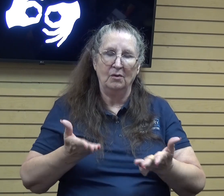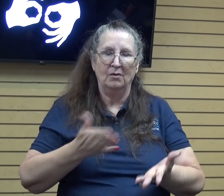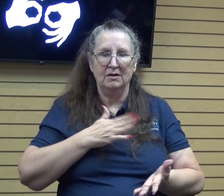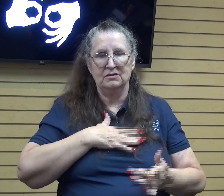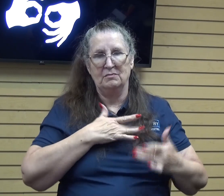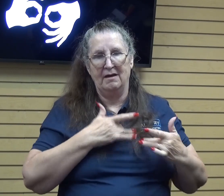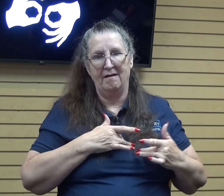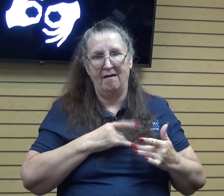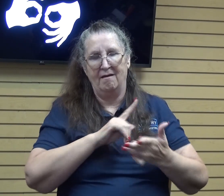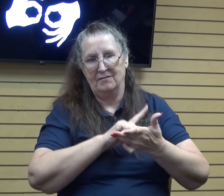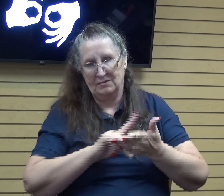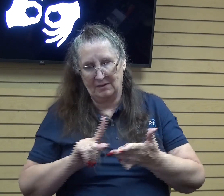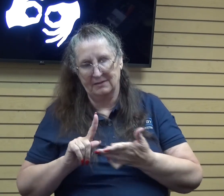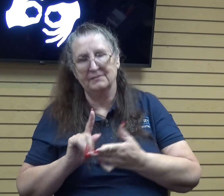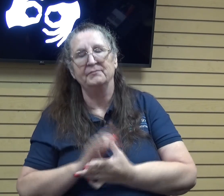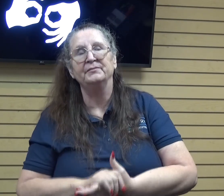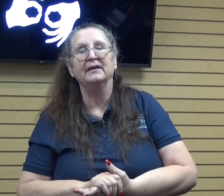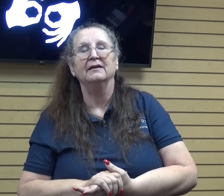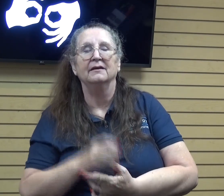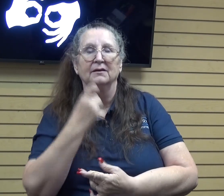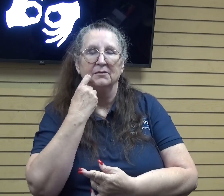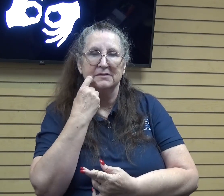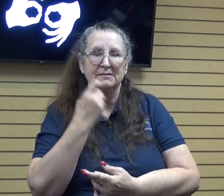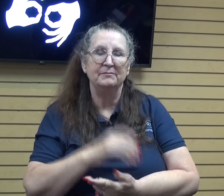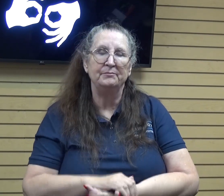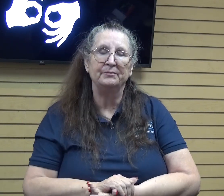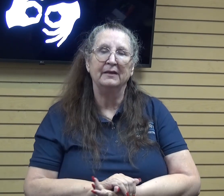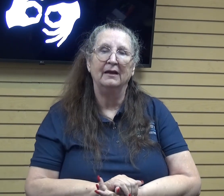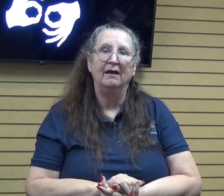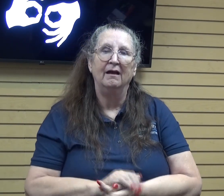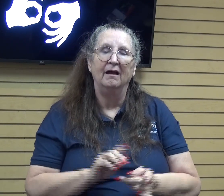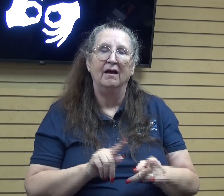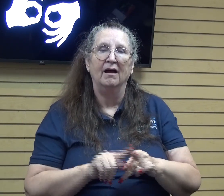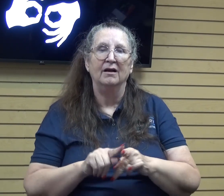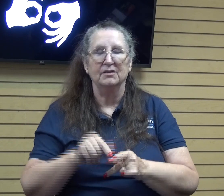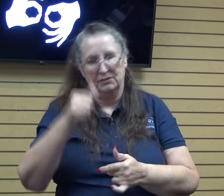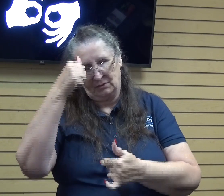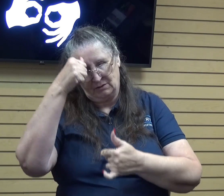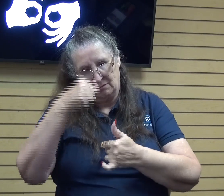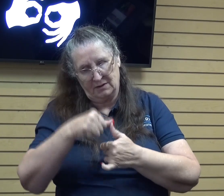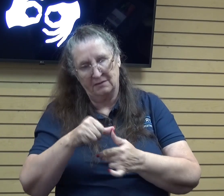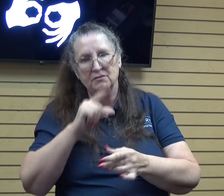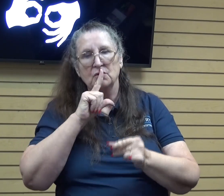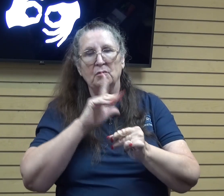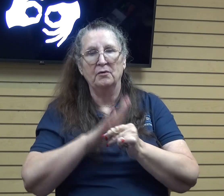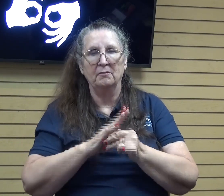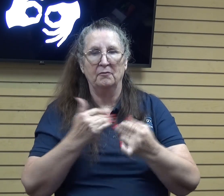days these past few days and also reminds me of the promises that we have in a scripture